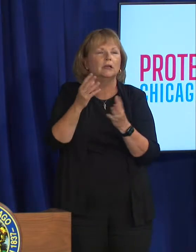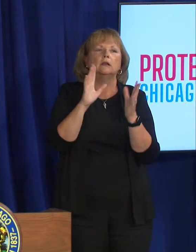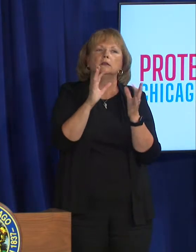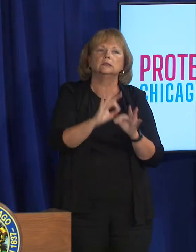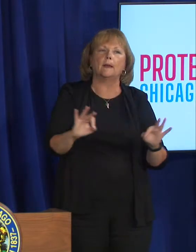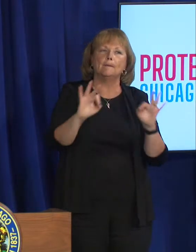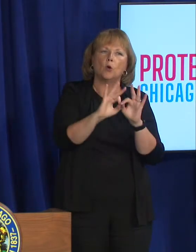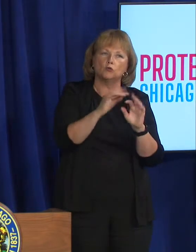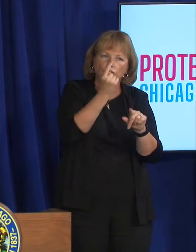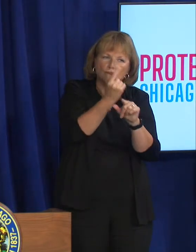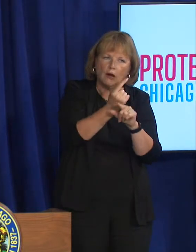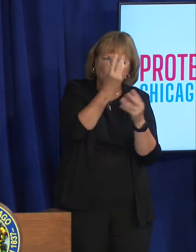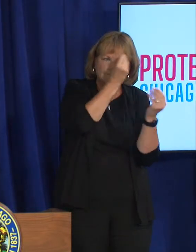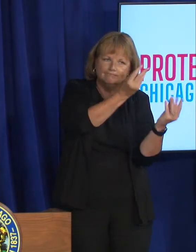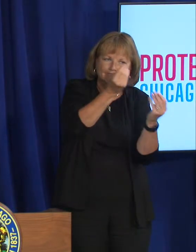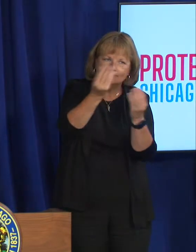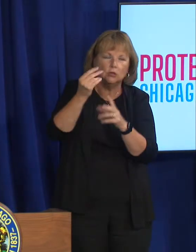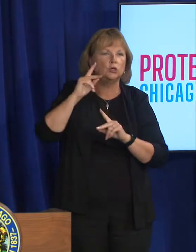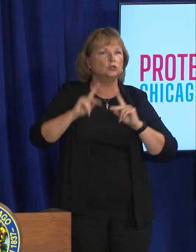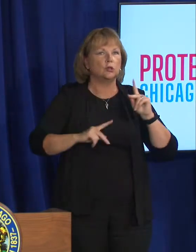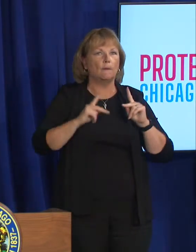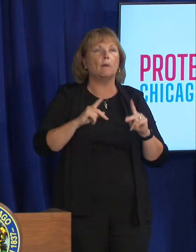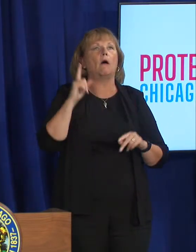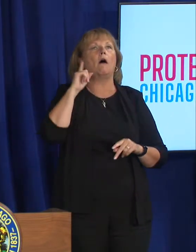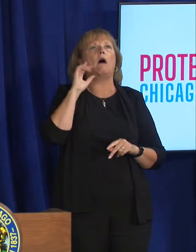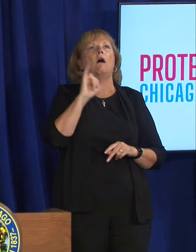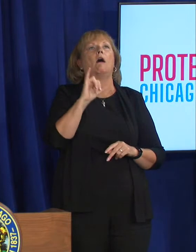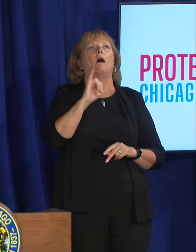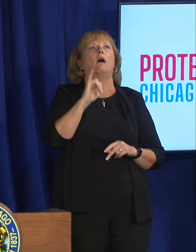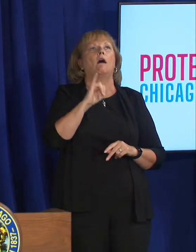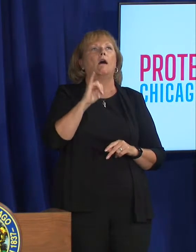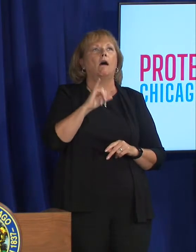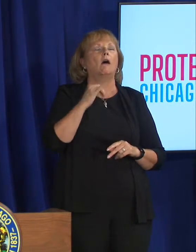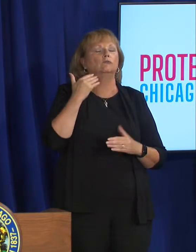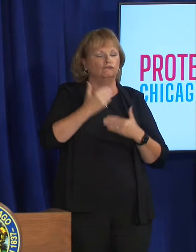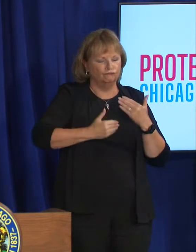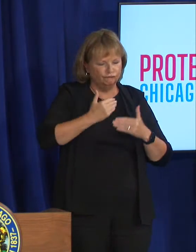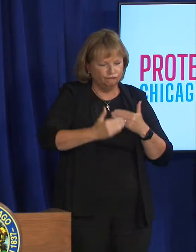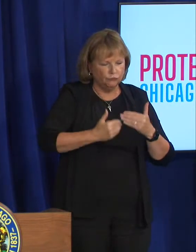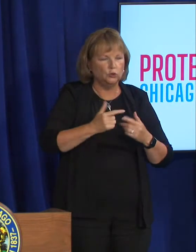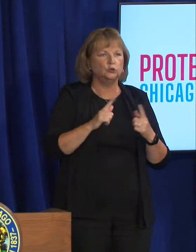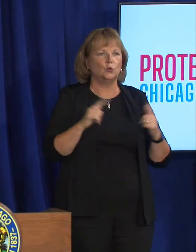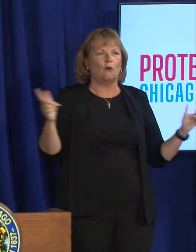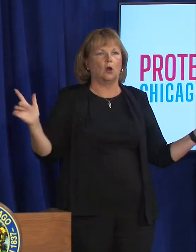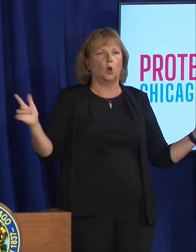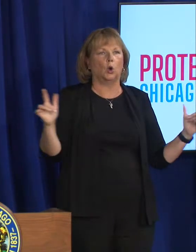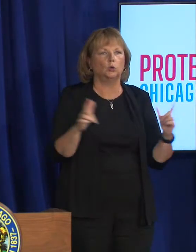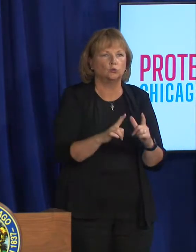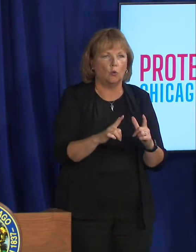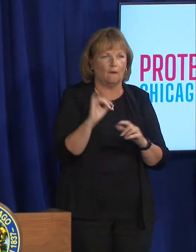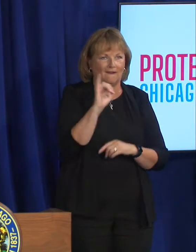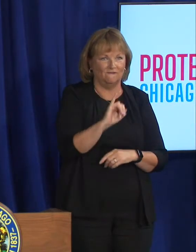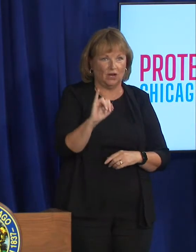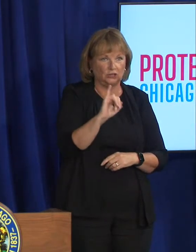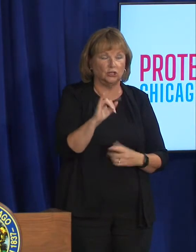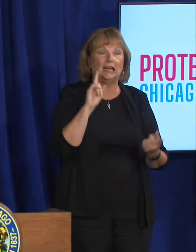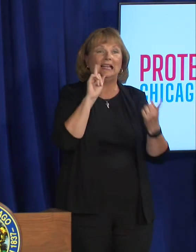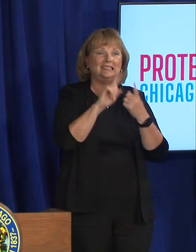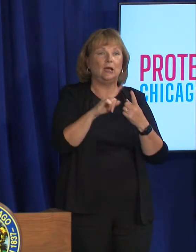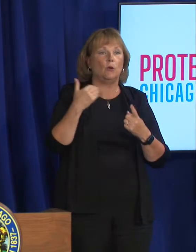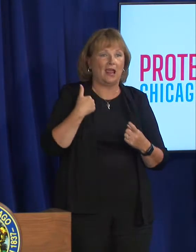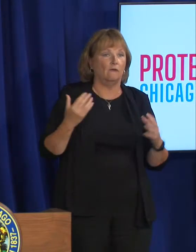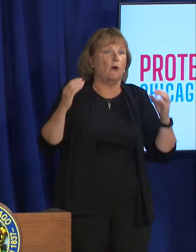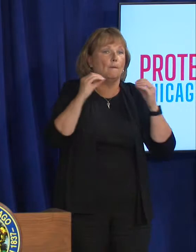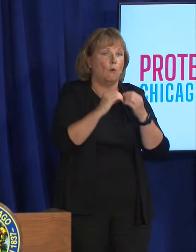so that everyone can take steps take steps to help control the infection until vaccine supply